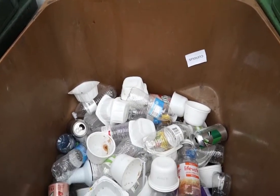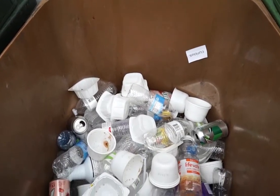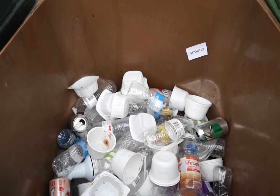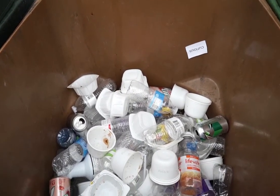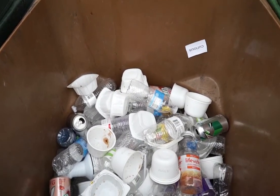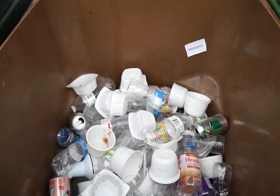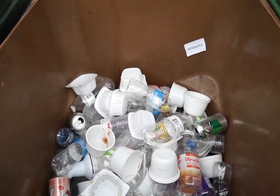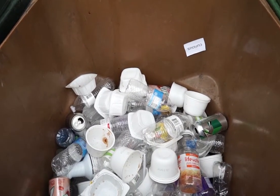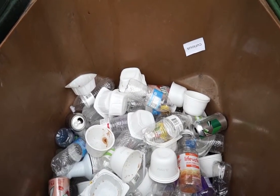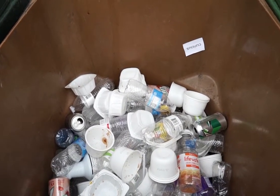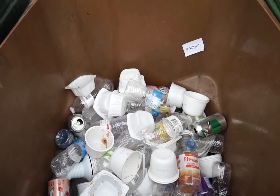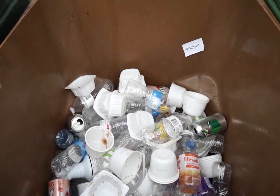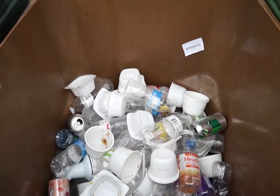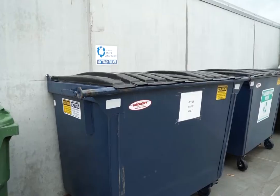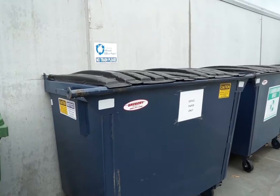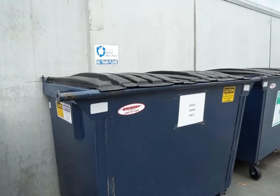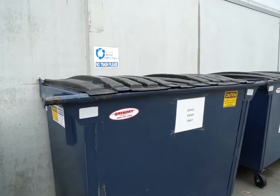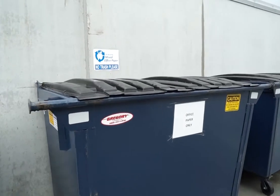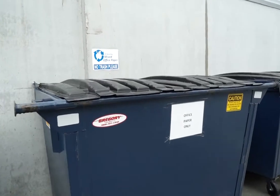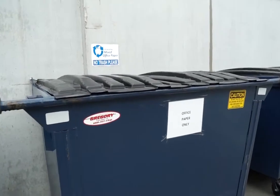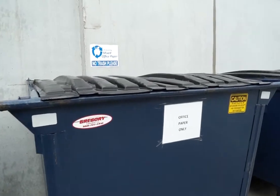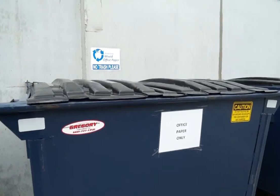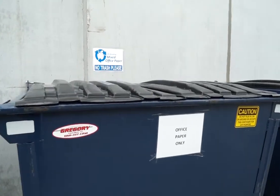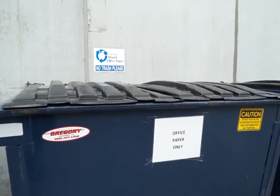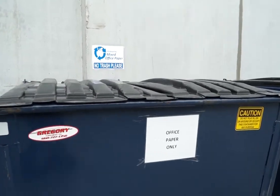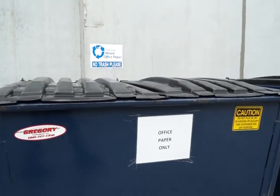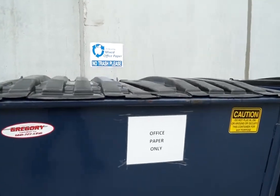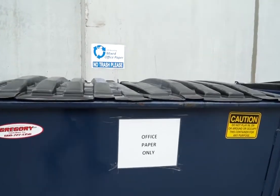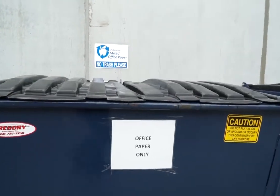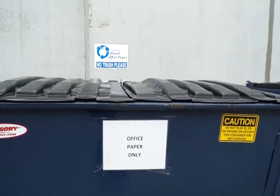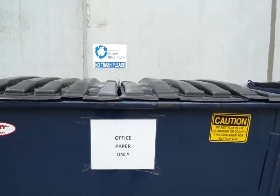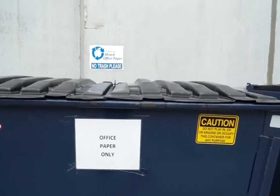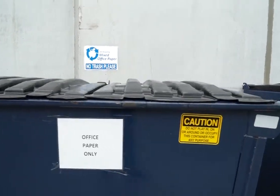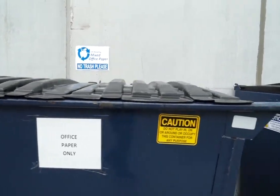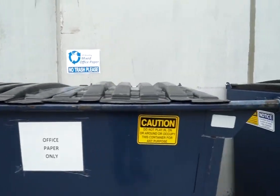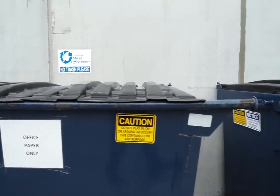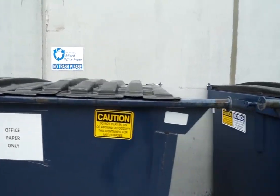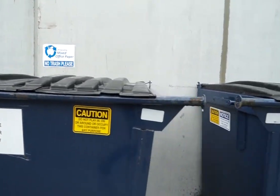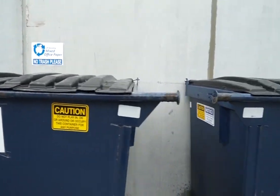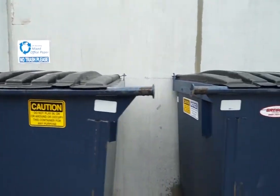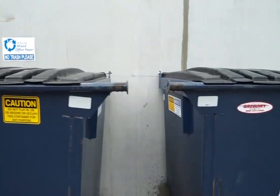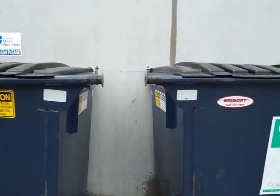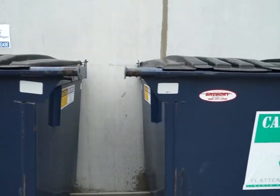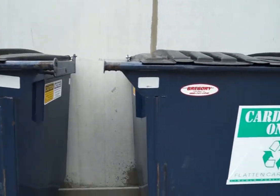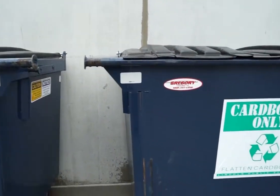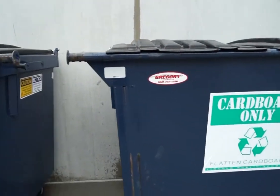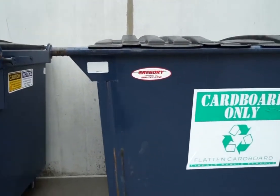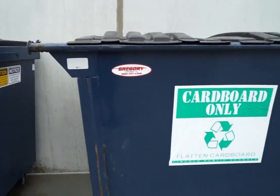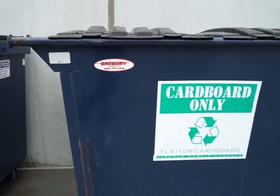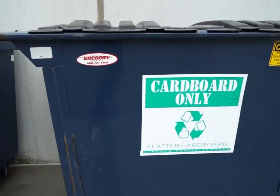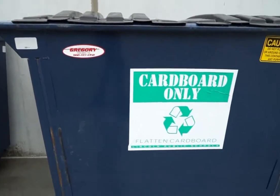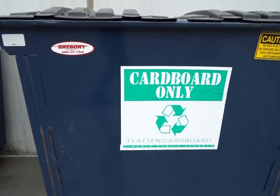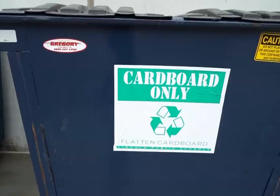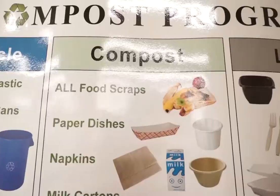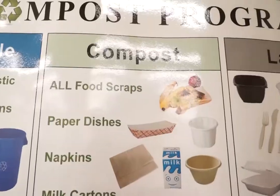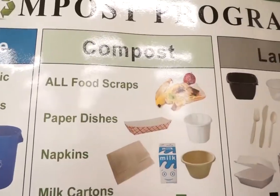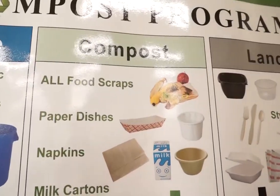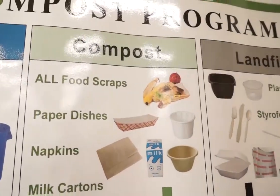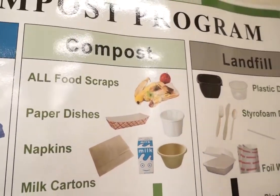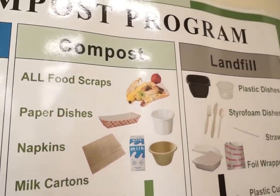pounds of material to be recycled and diverted from the landfill each school year. Recycling is a great opportunity for our students to be leaders in their classroom